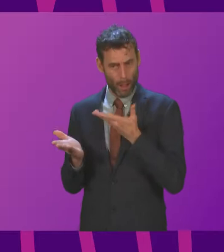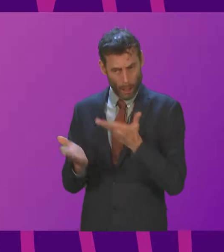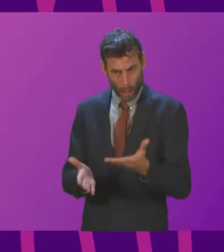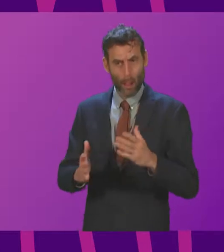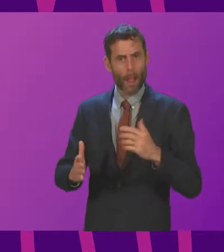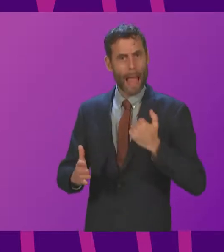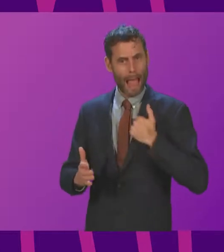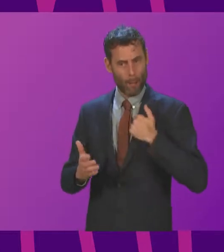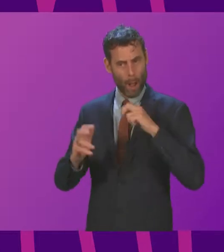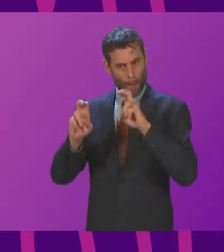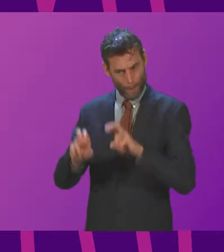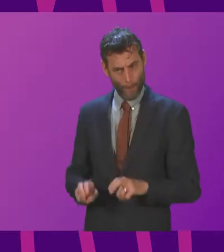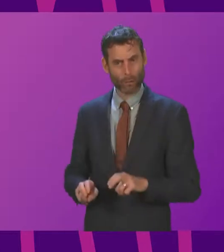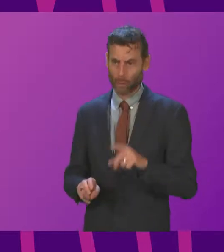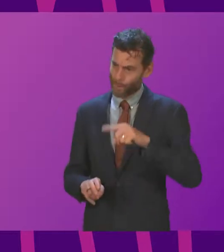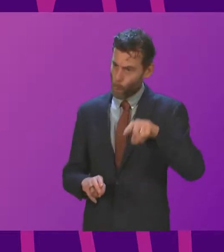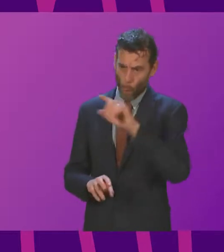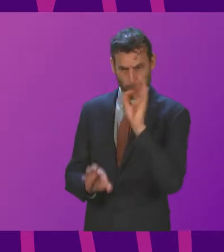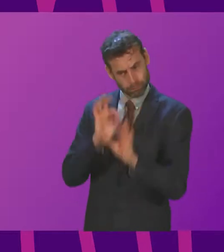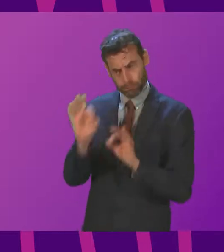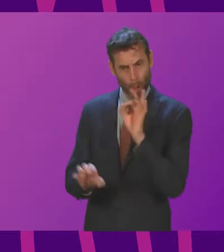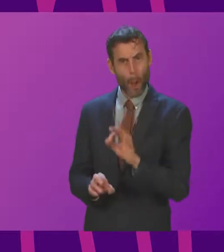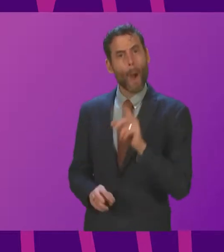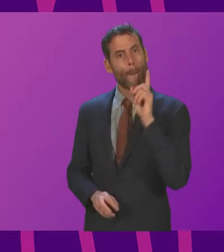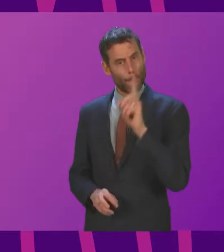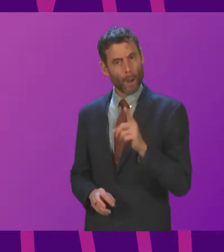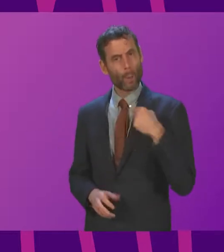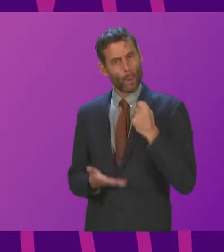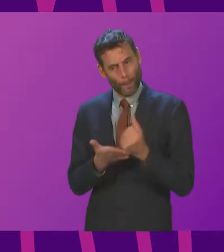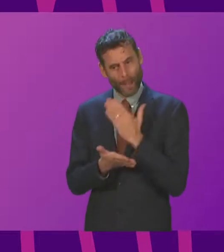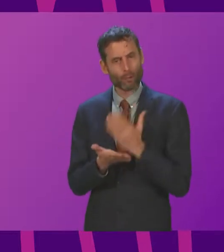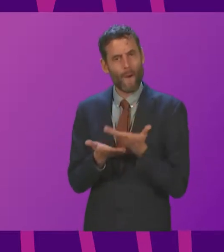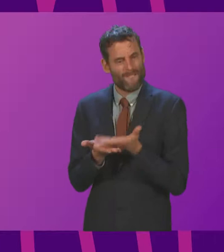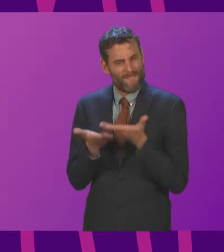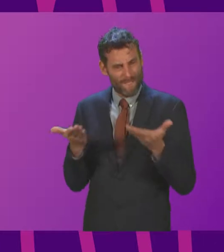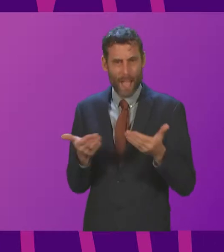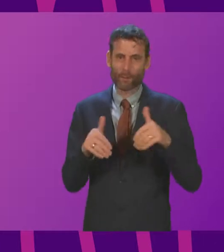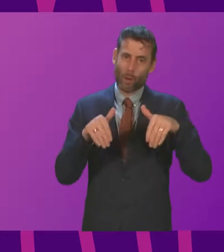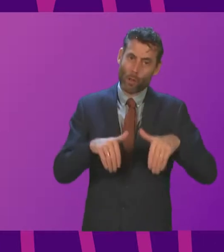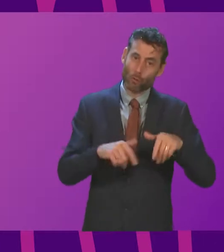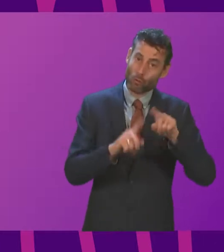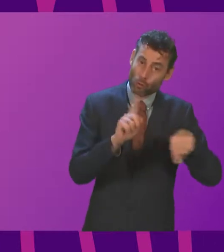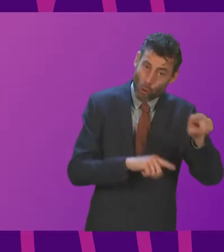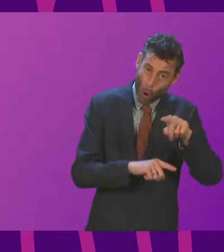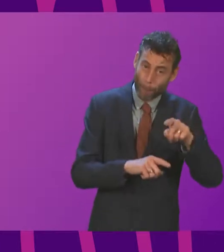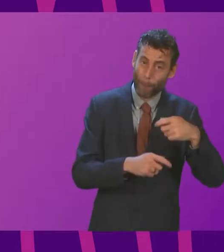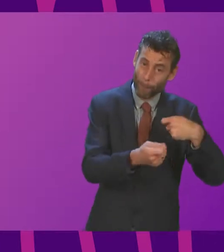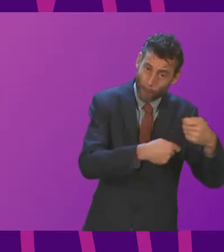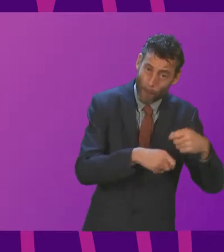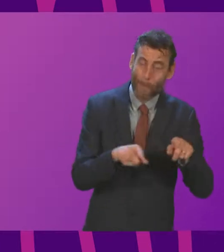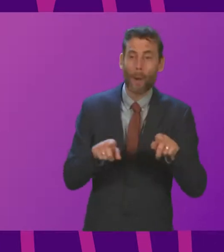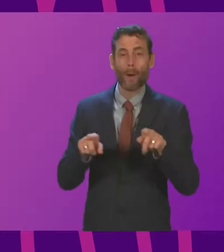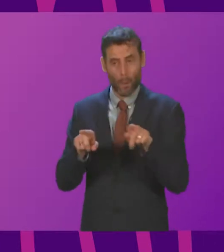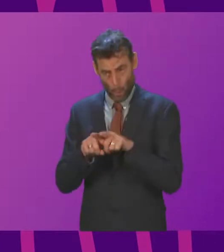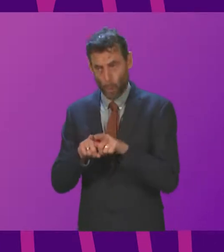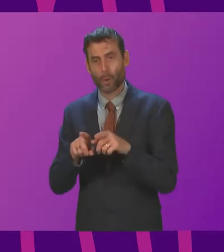scrutiny by this Parliament, and I can give a guarantee that we will be fair to the retail sector as we have been in a way that the UK Government over